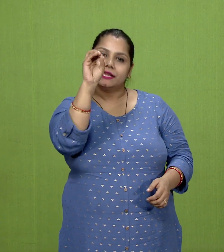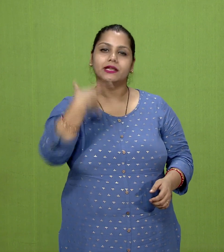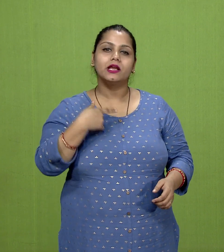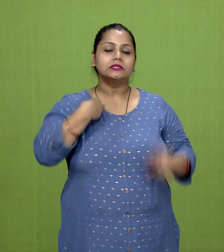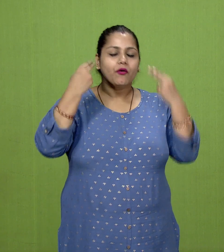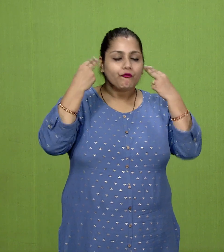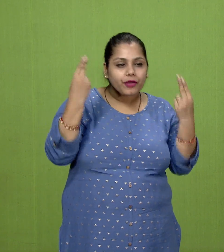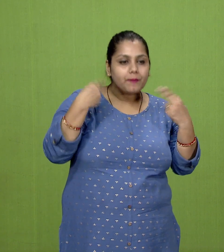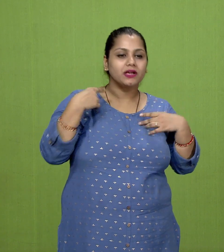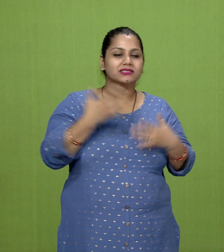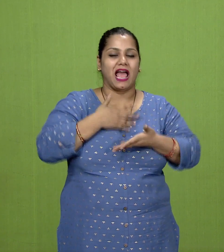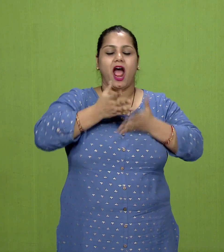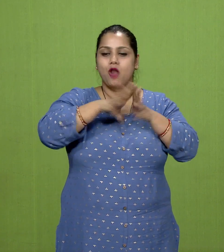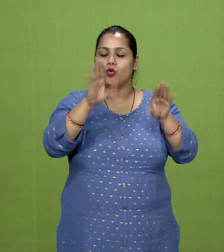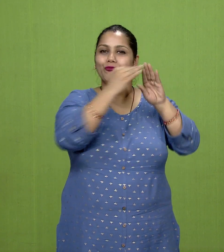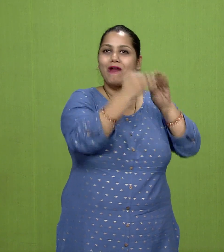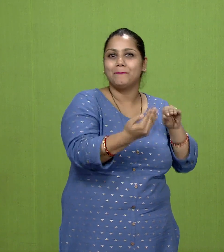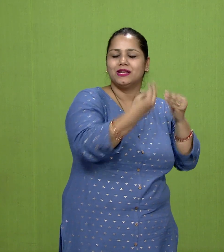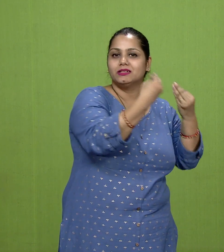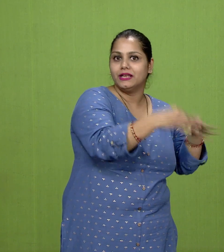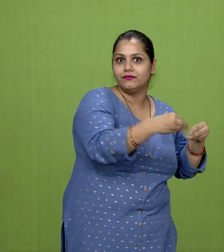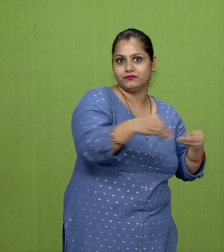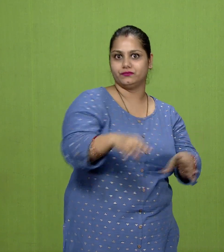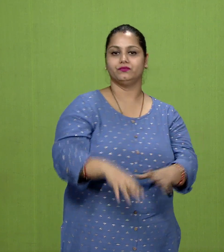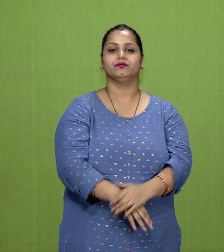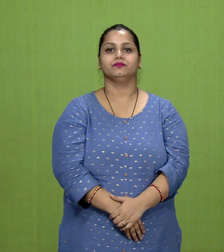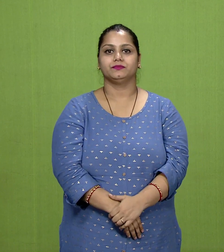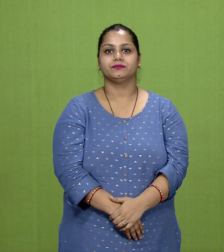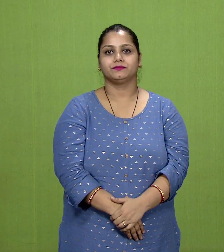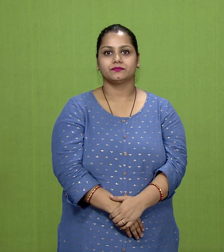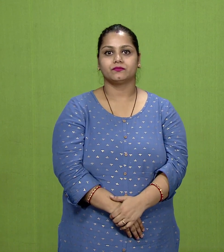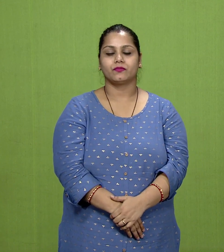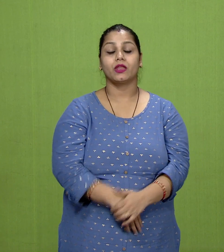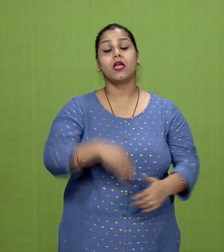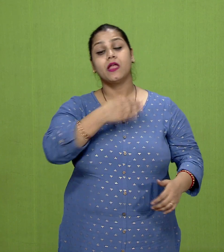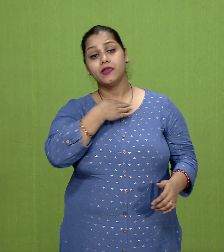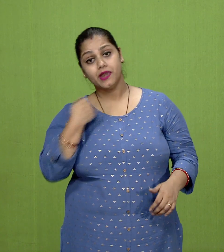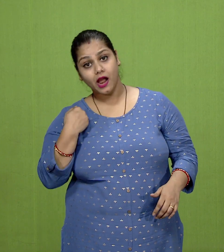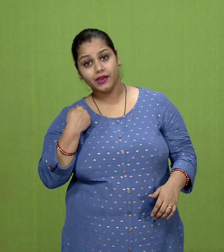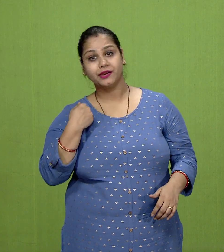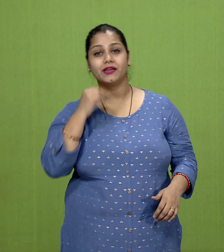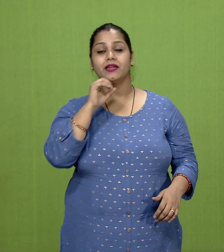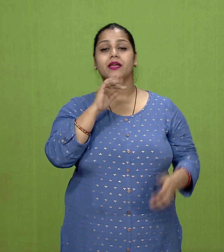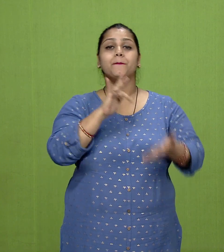and died at Pavapuri